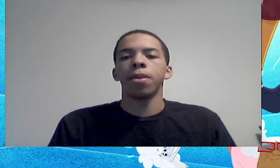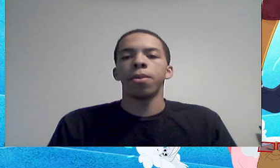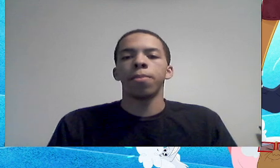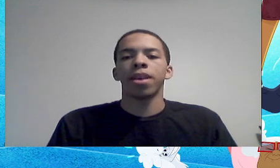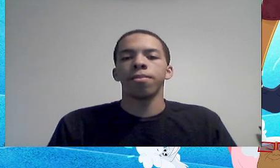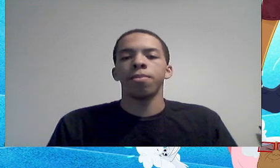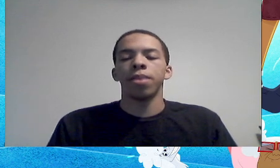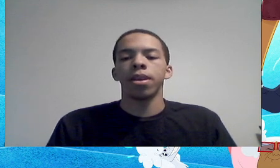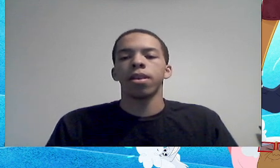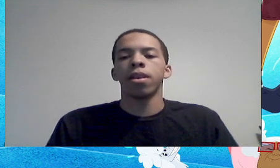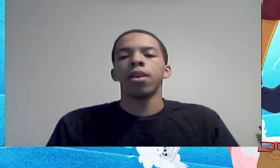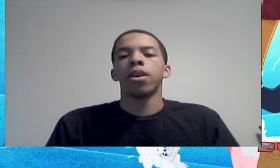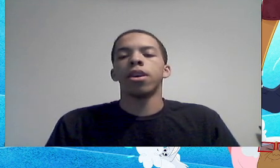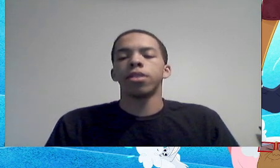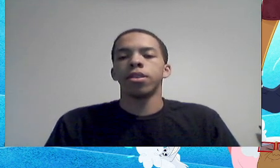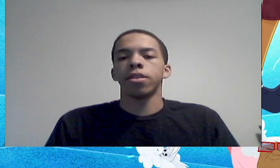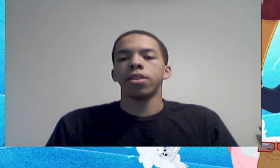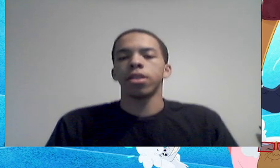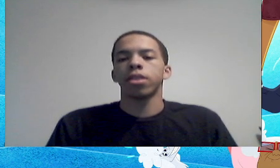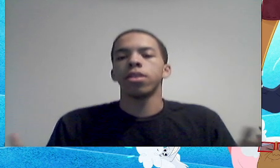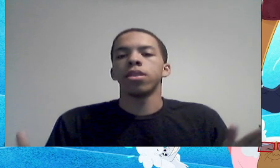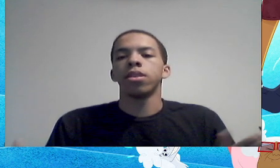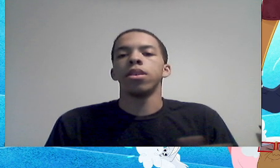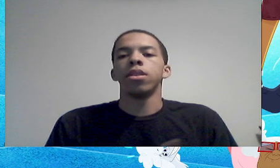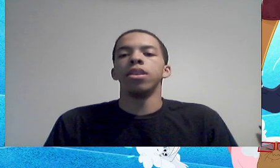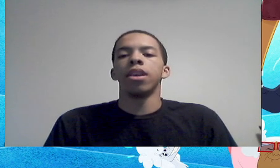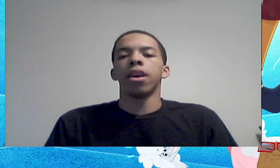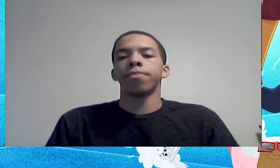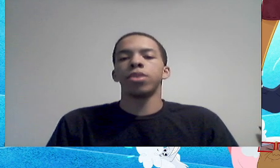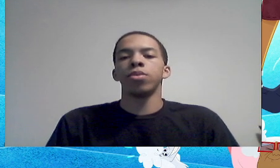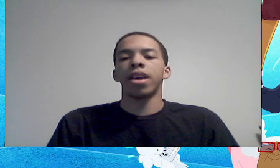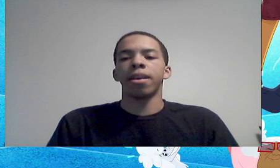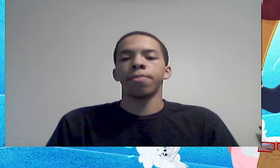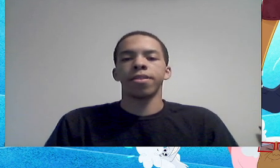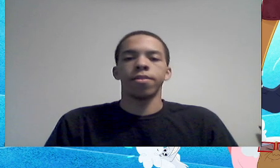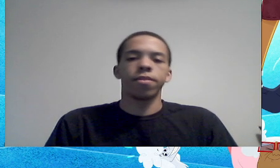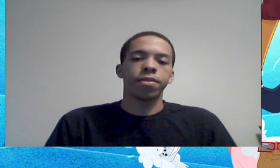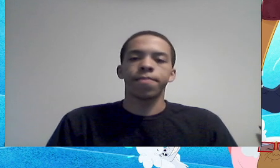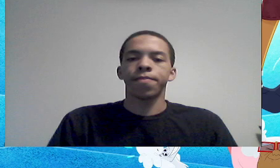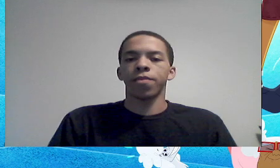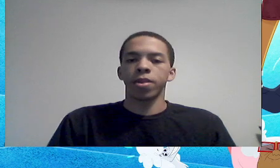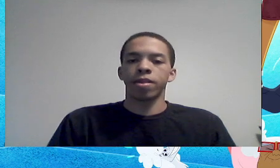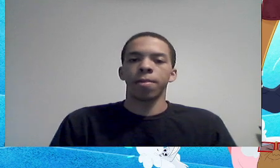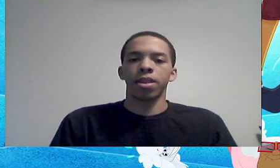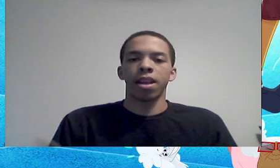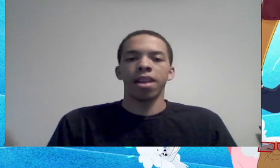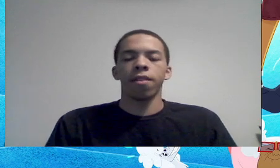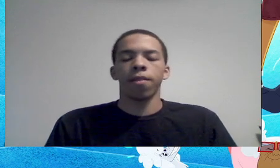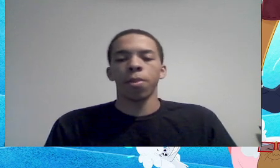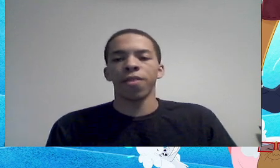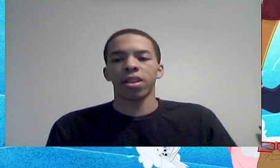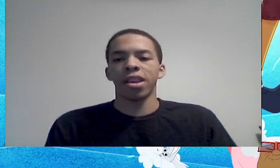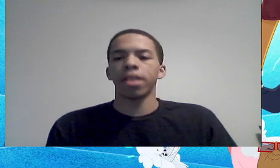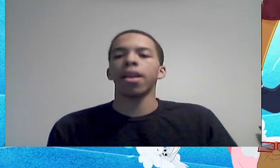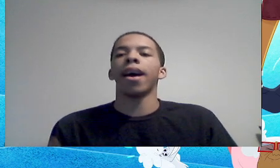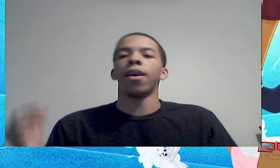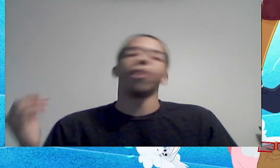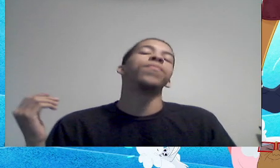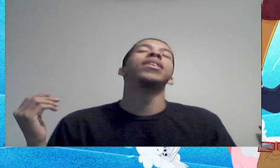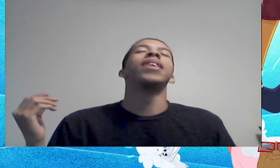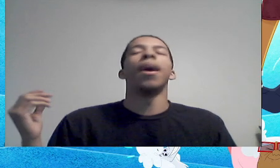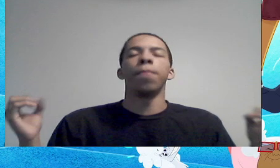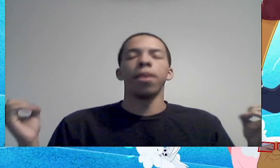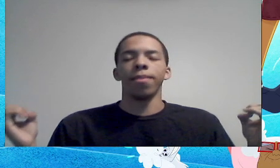BB possibly being autistic leading up to that episode. For example, at the end of A Perfect Ten,